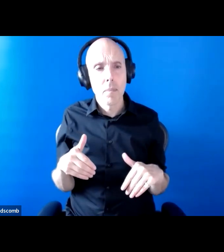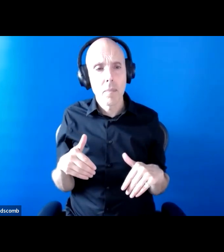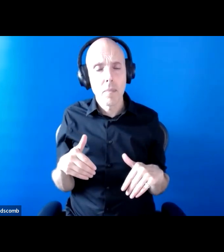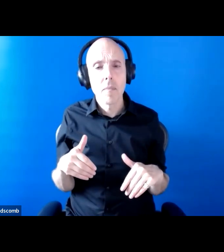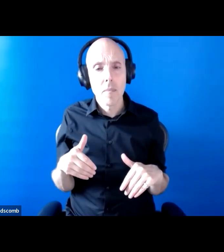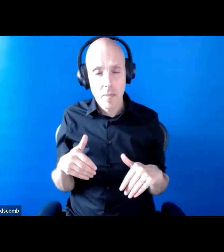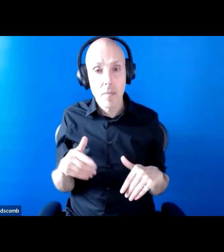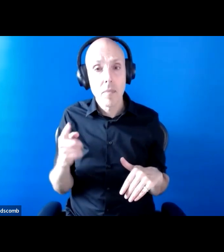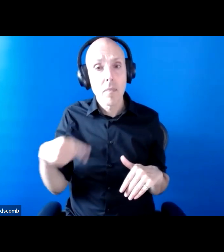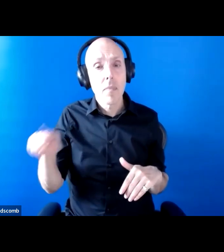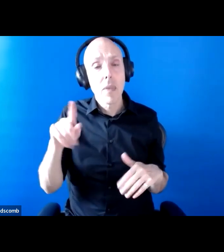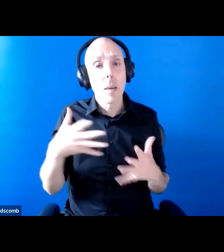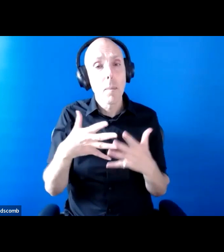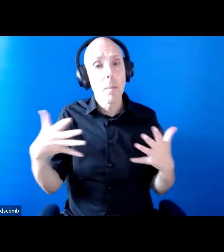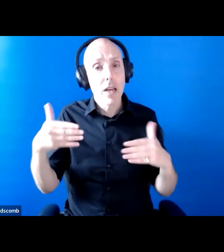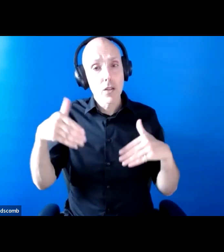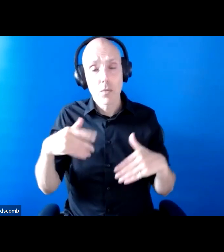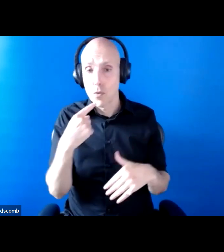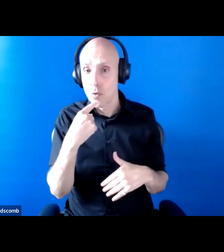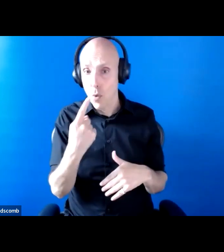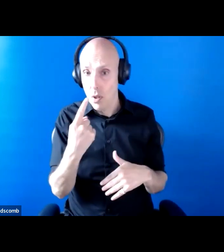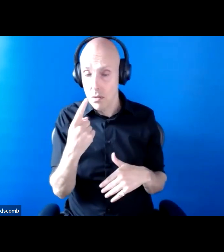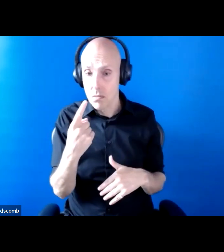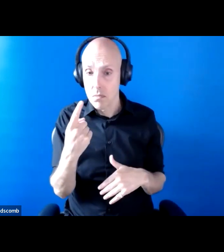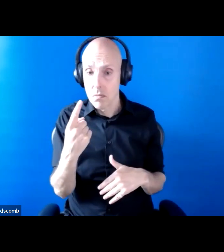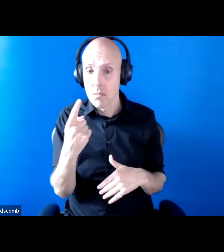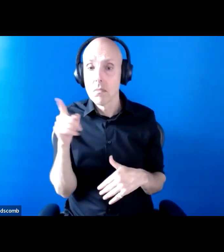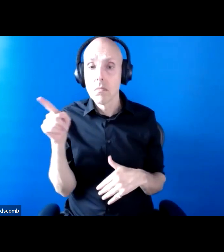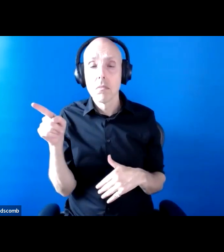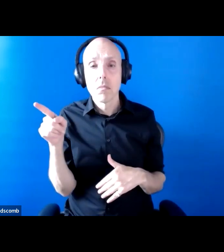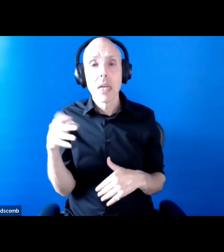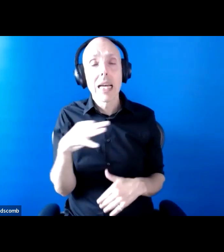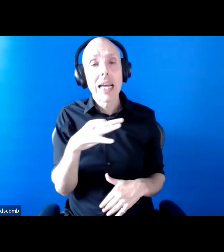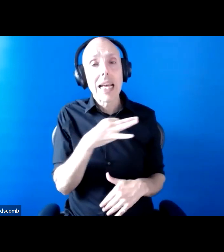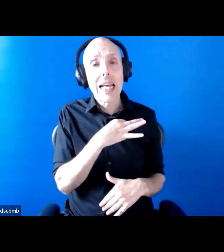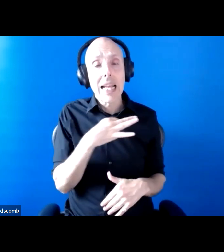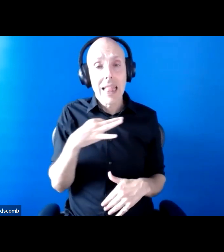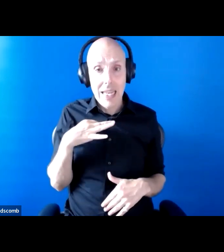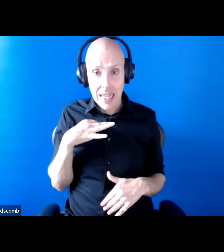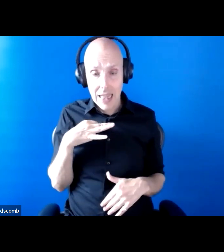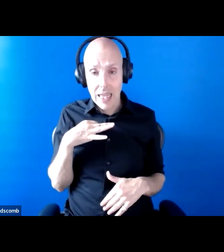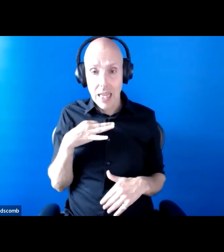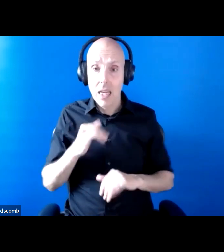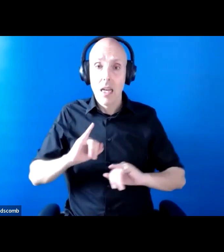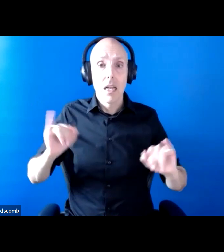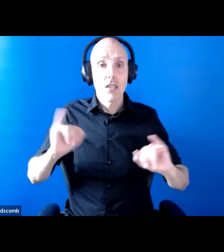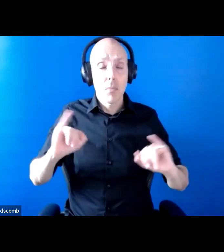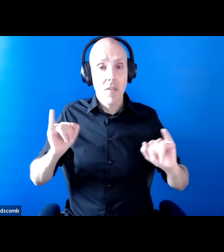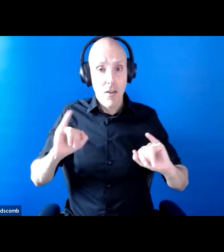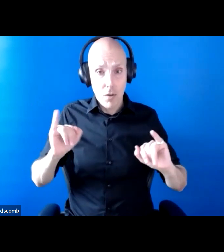supermarkets were told to prioritize people who were clinically extremely vulnerable for online